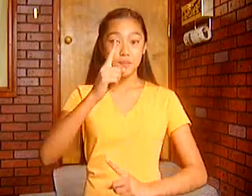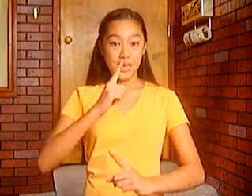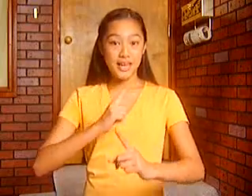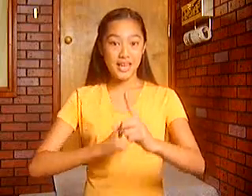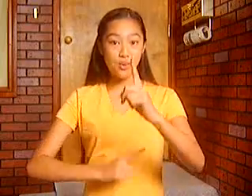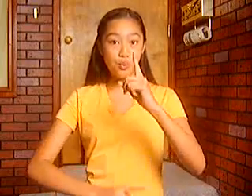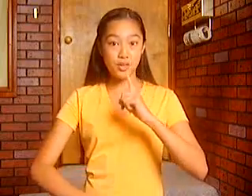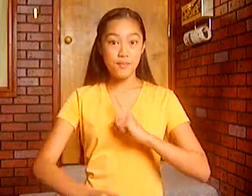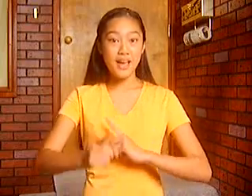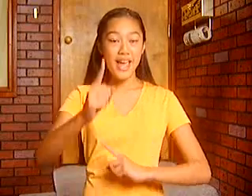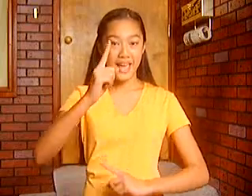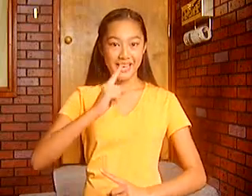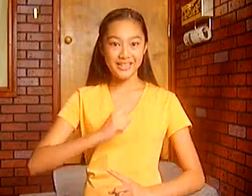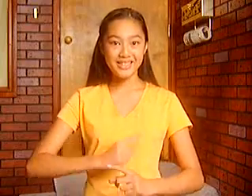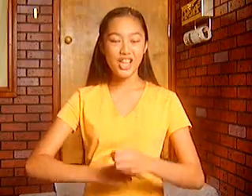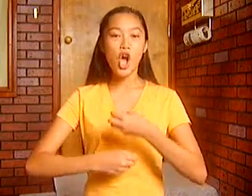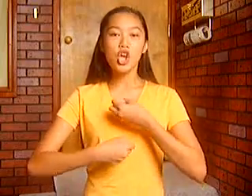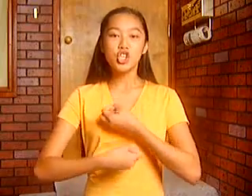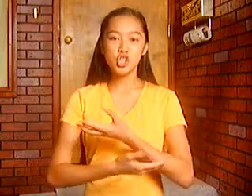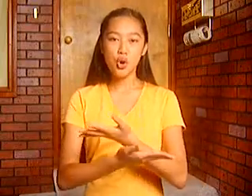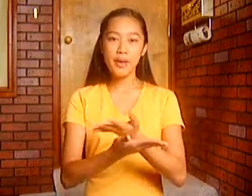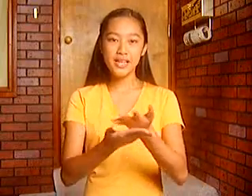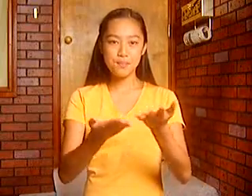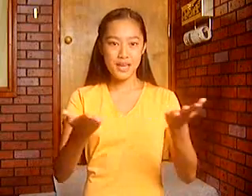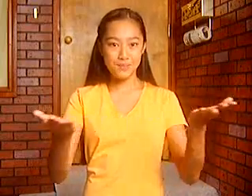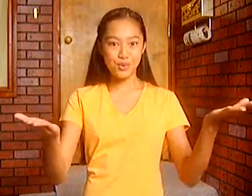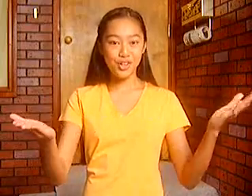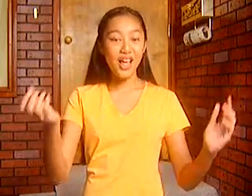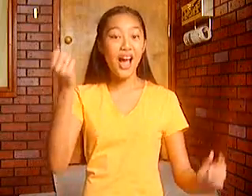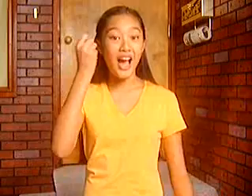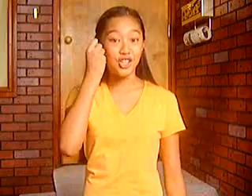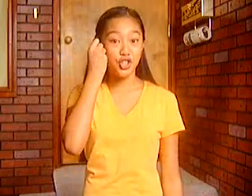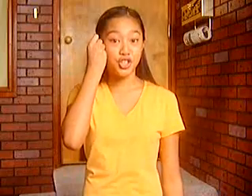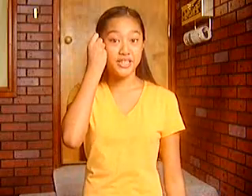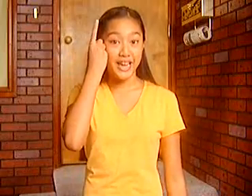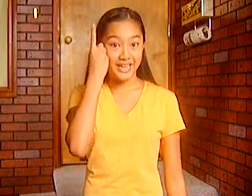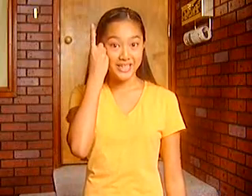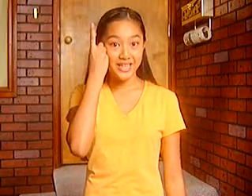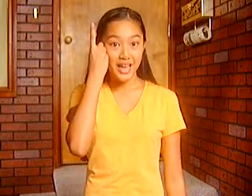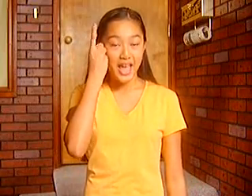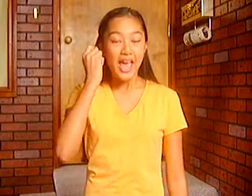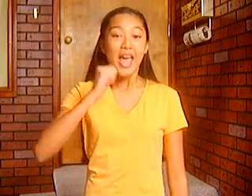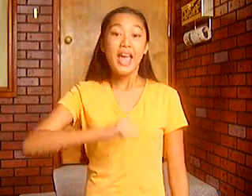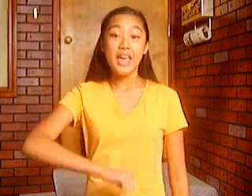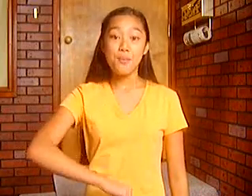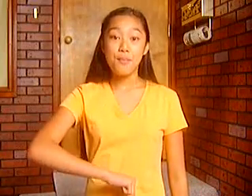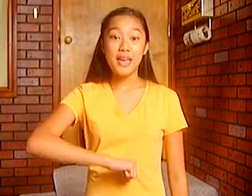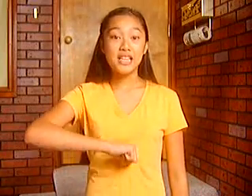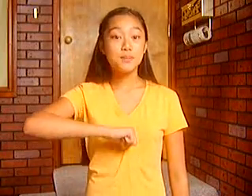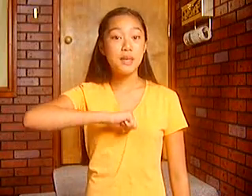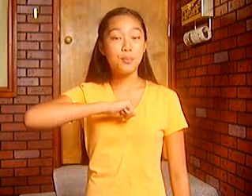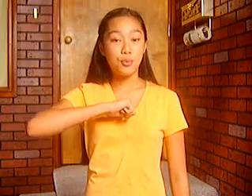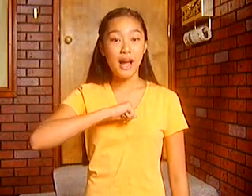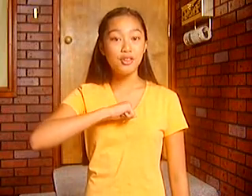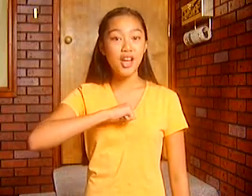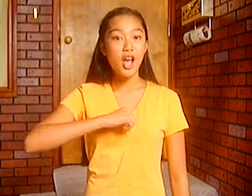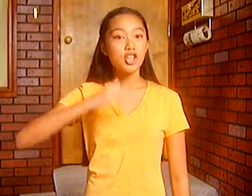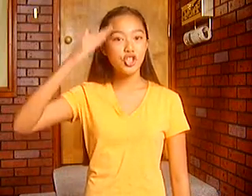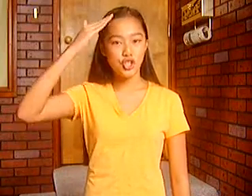speaking with my hands, so many people understand. It makes me proud to